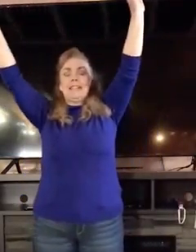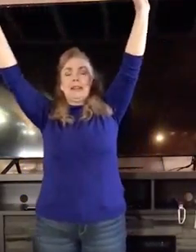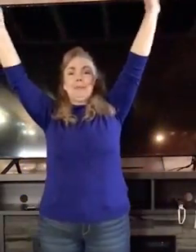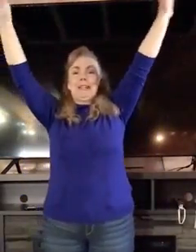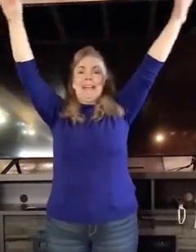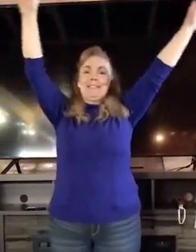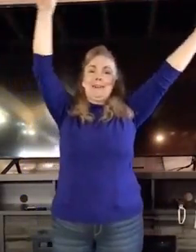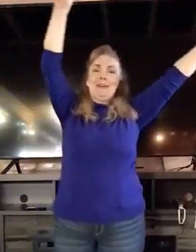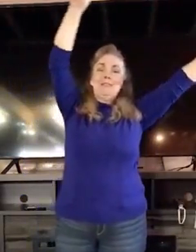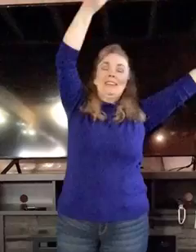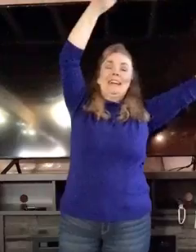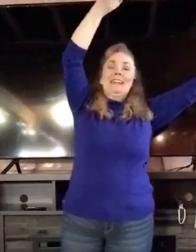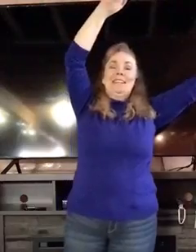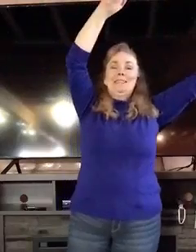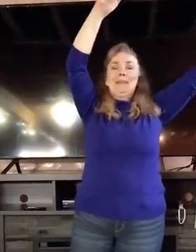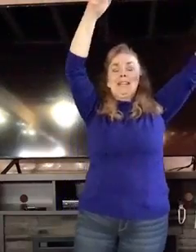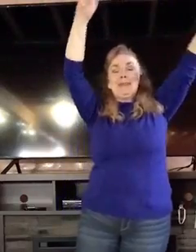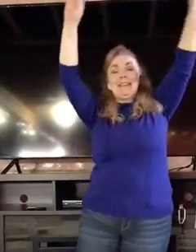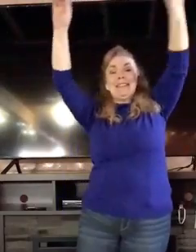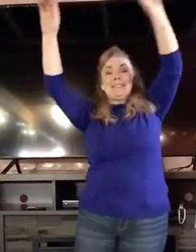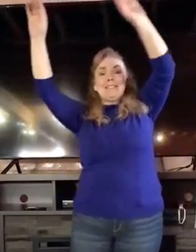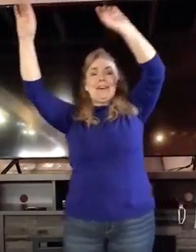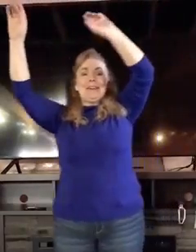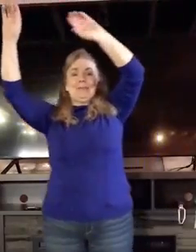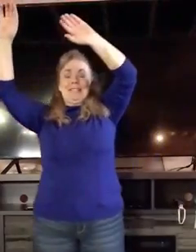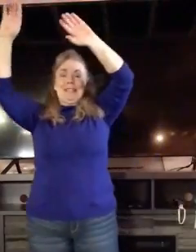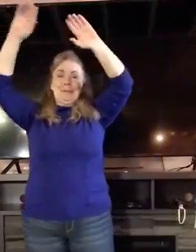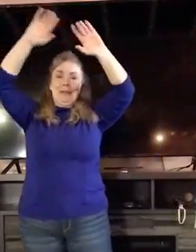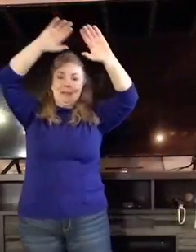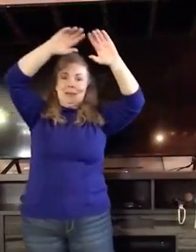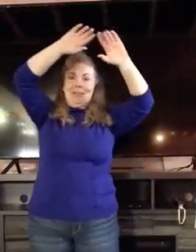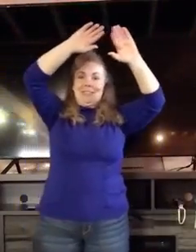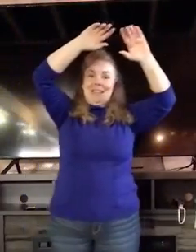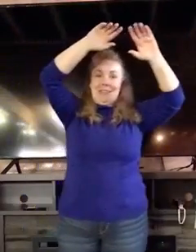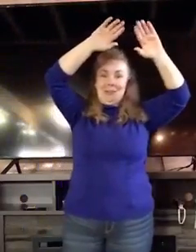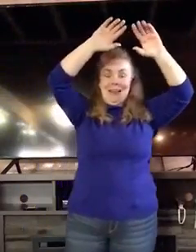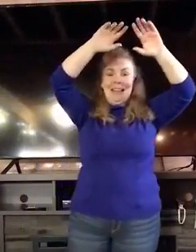yelling blast off. Let's make a twinkling star and we'll sing Twinkle, Twinkle together. Ready?